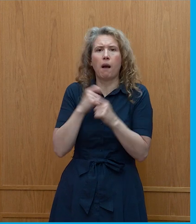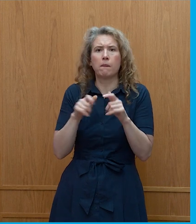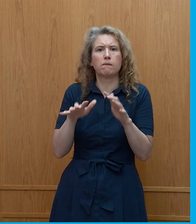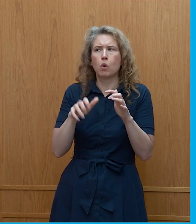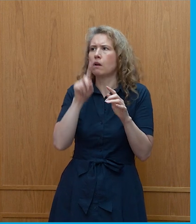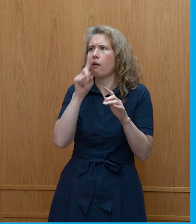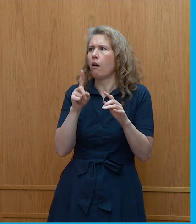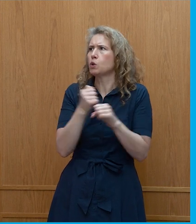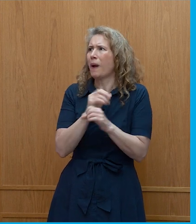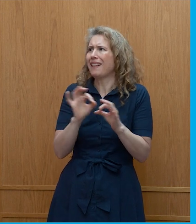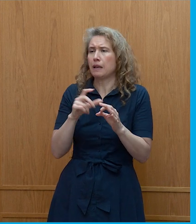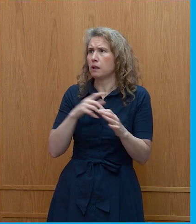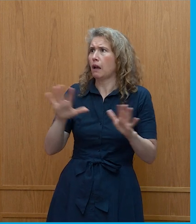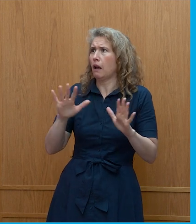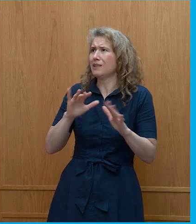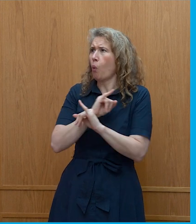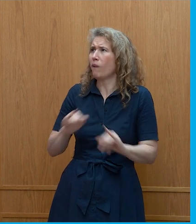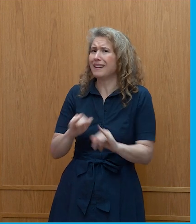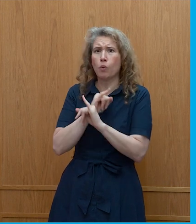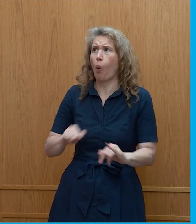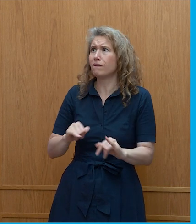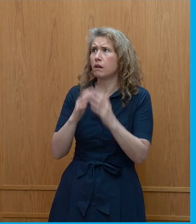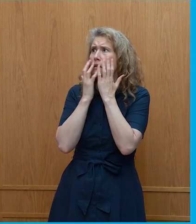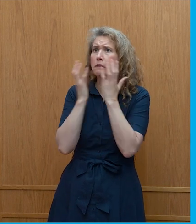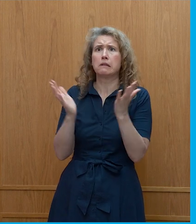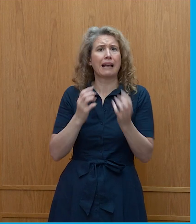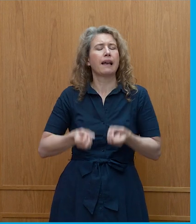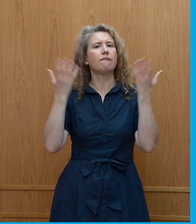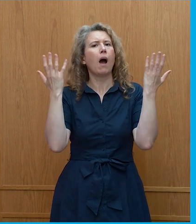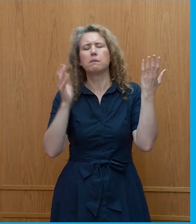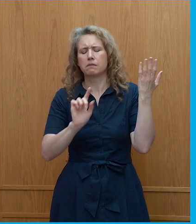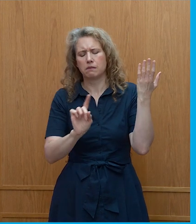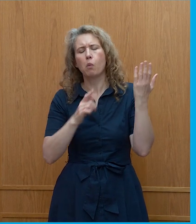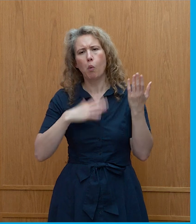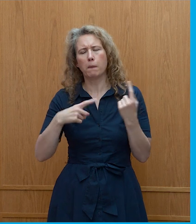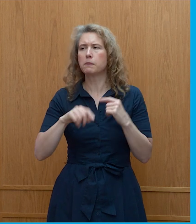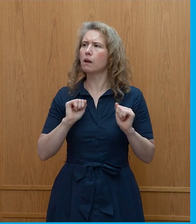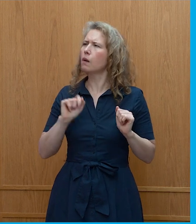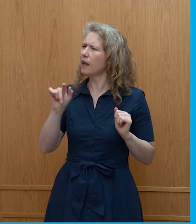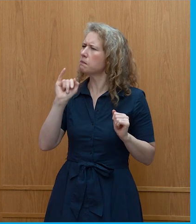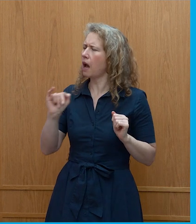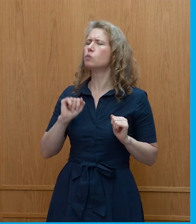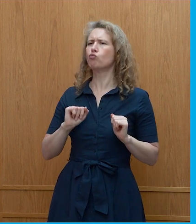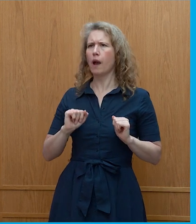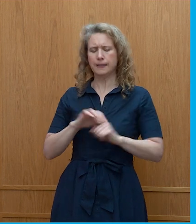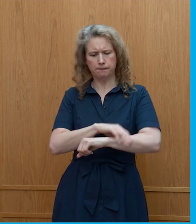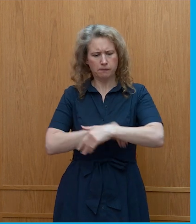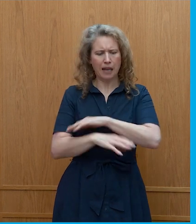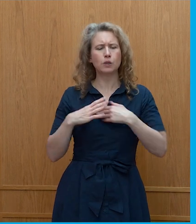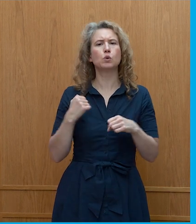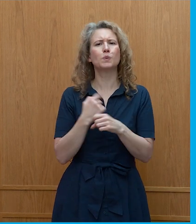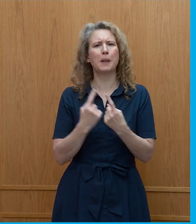they are paralysed by fear. So that's why I think I want to focus on the solutions.